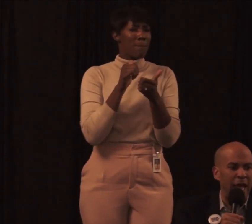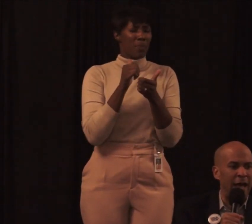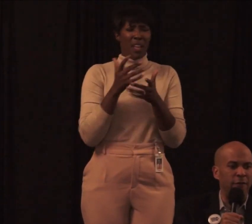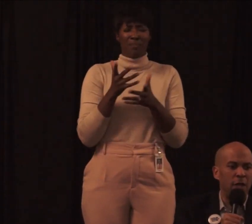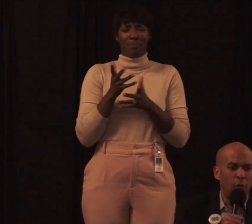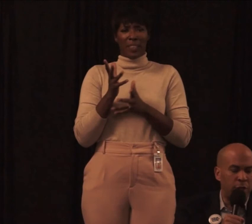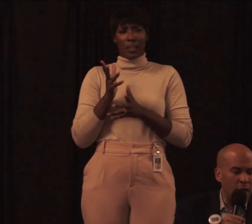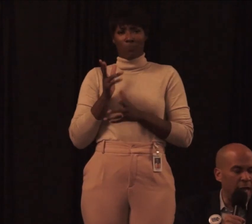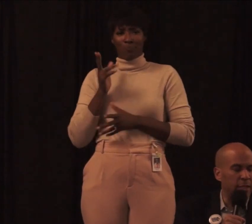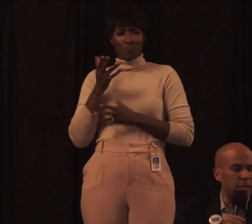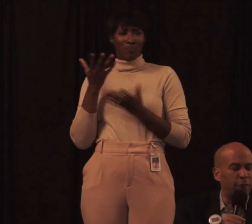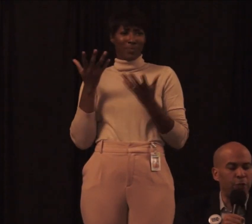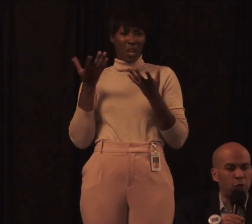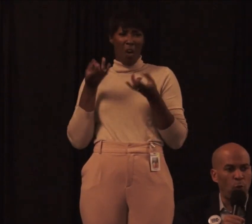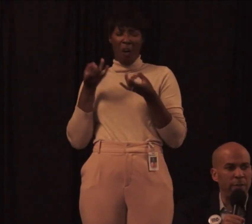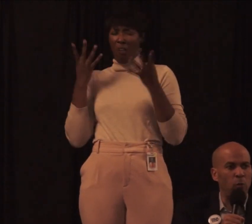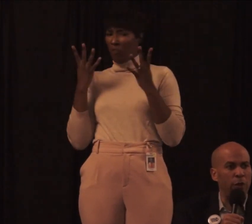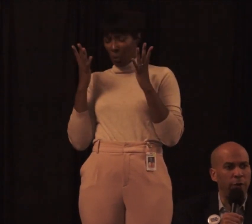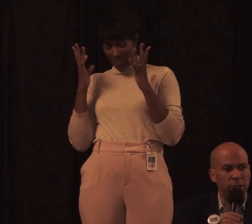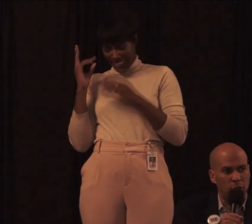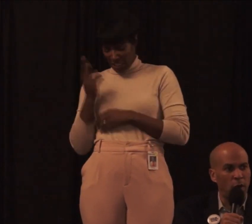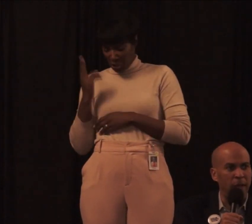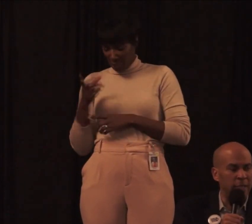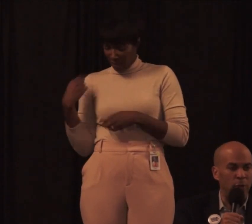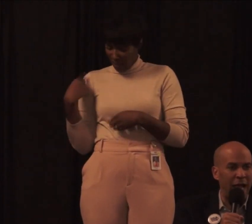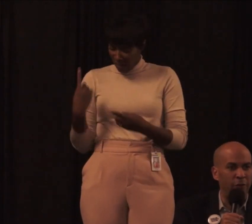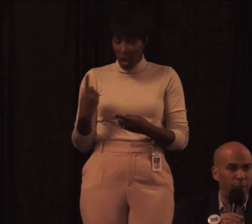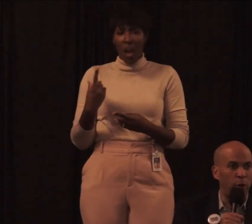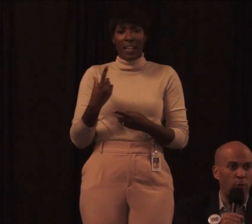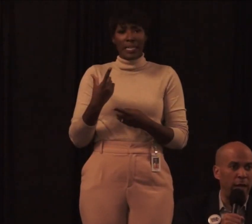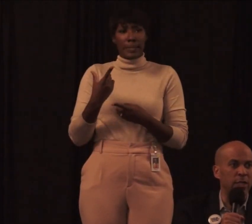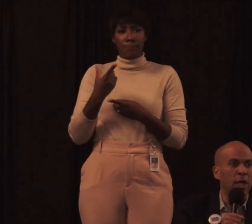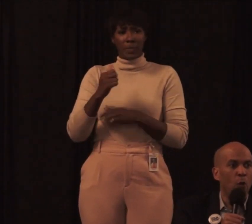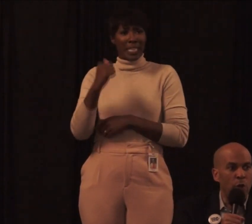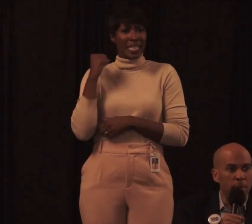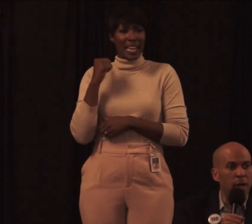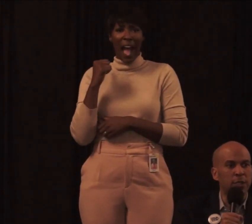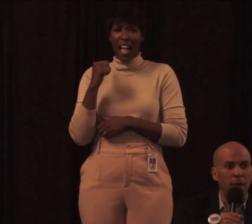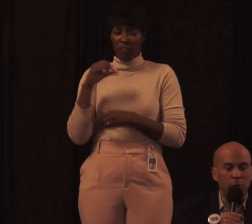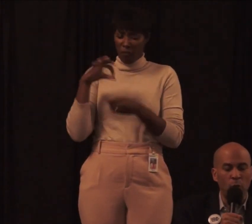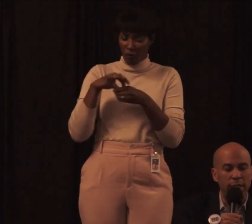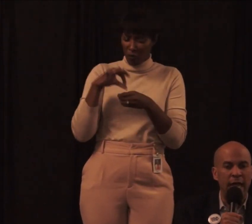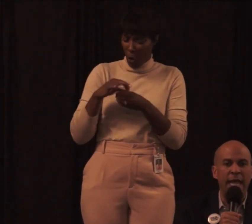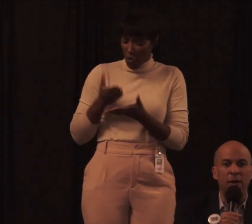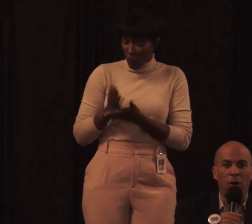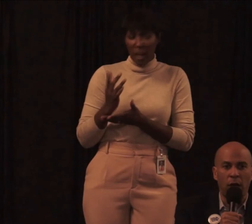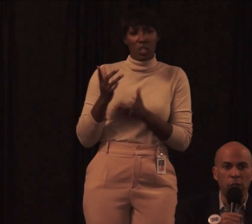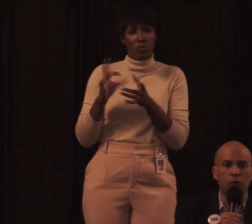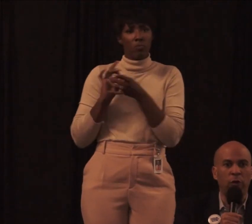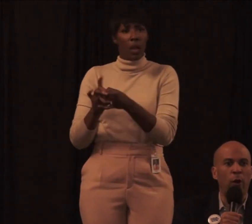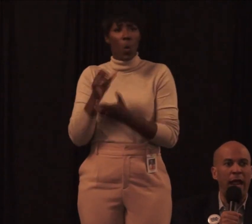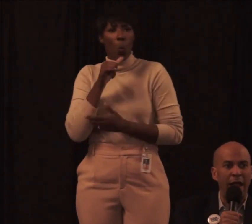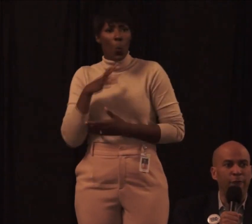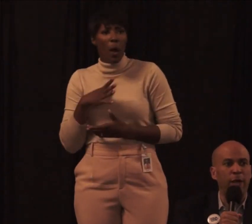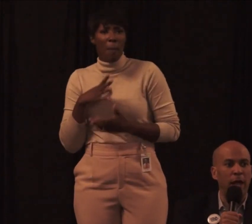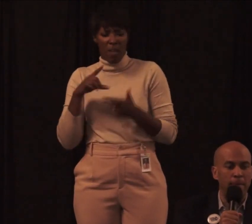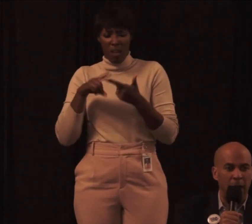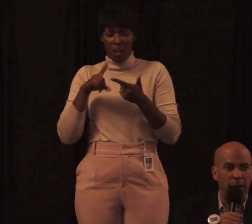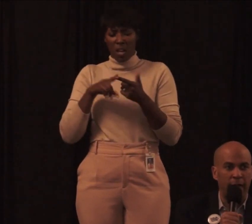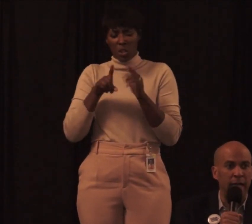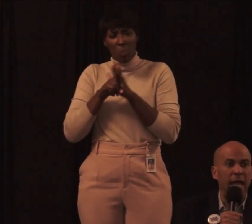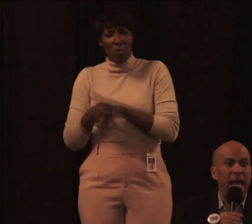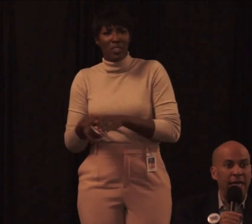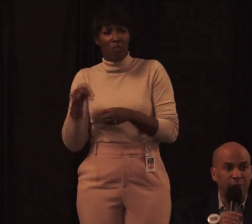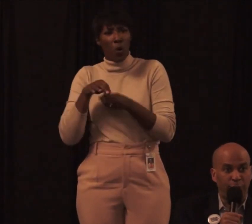dark past we have with denying the suffrage to women, whether it's the dark past we have with voting rights, we must come to a day in our country where every